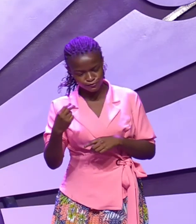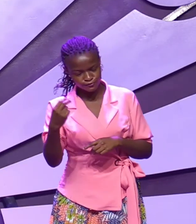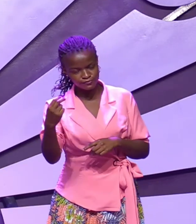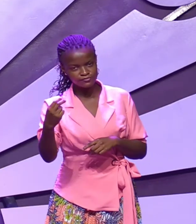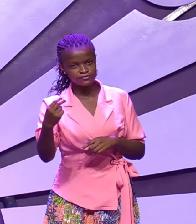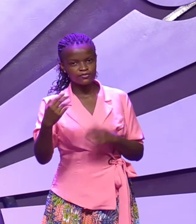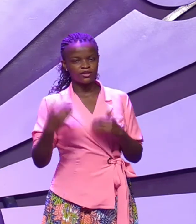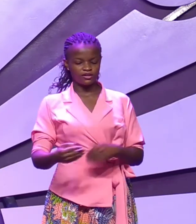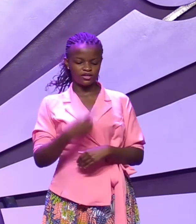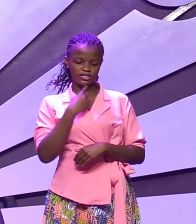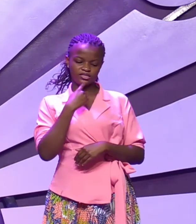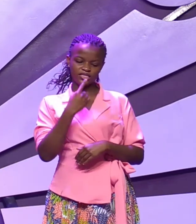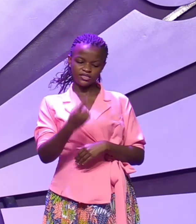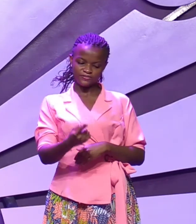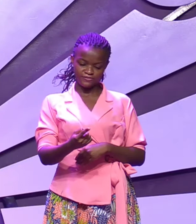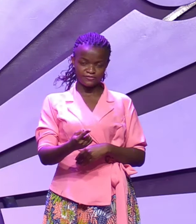and he tells them